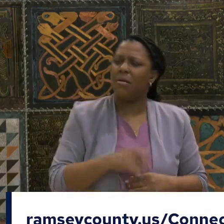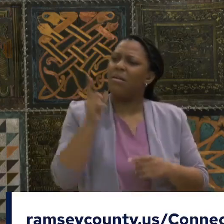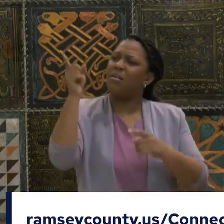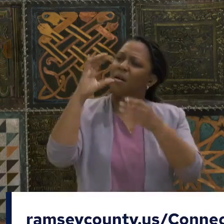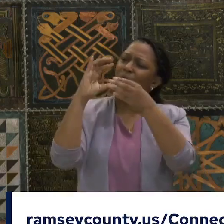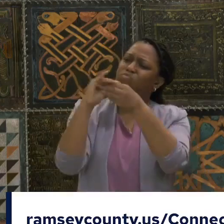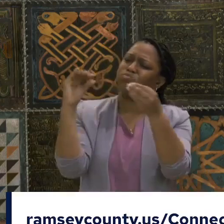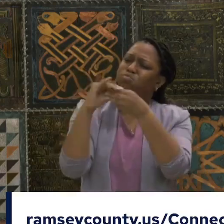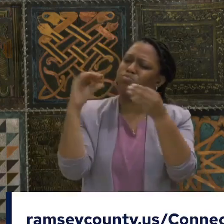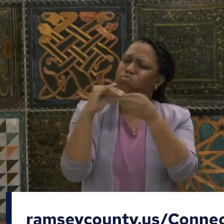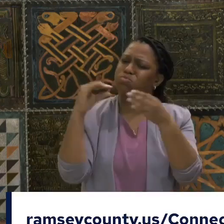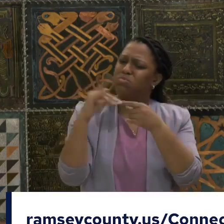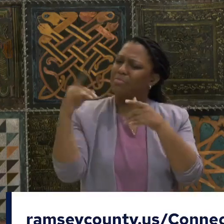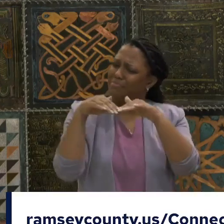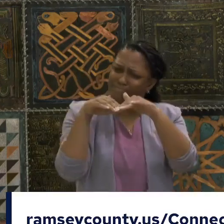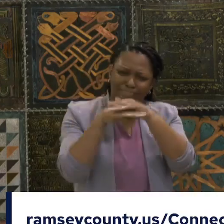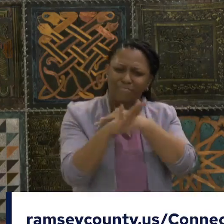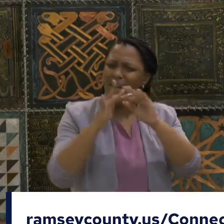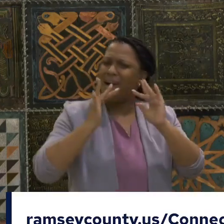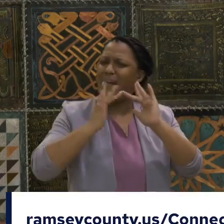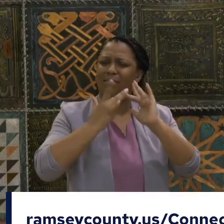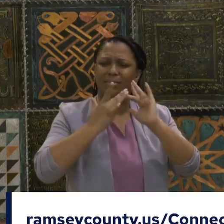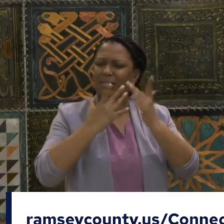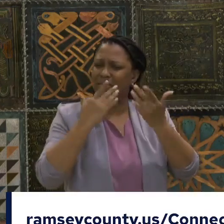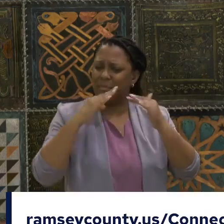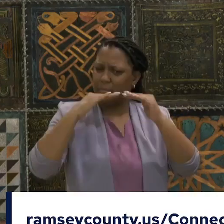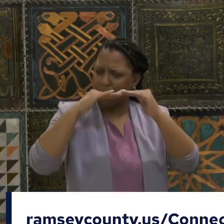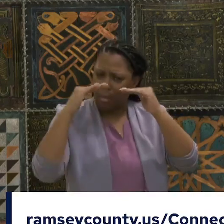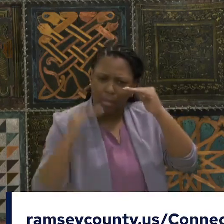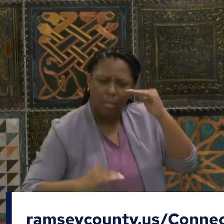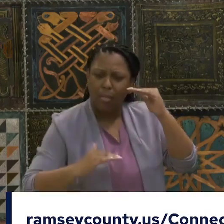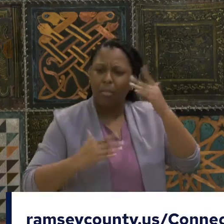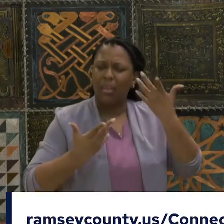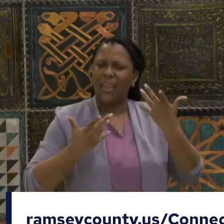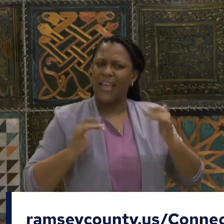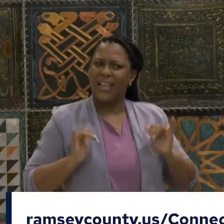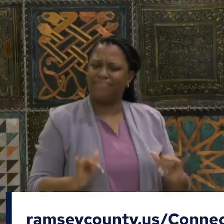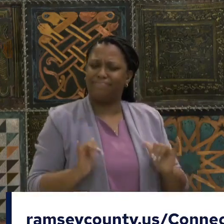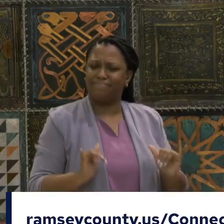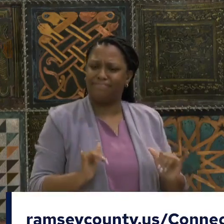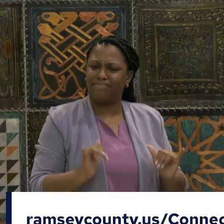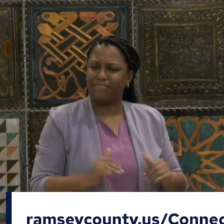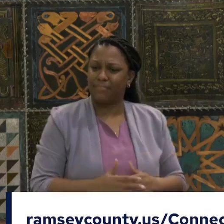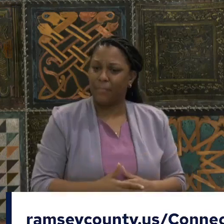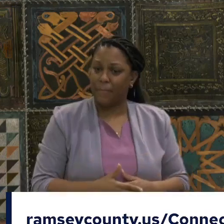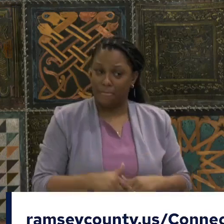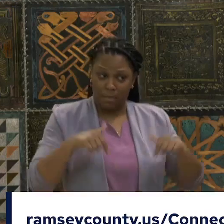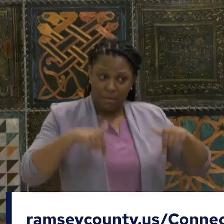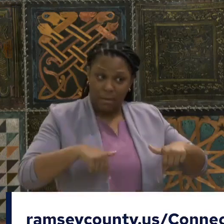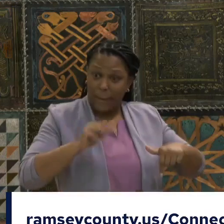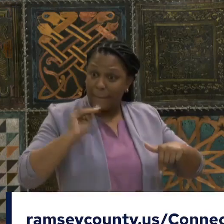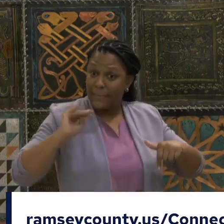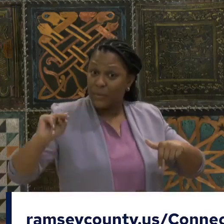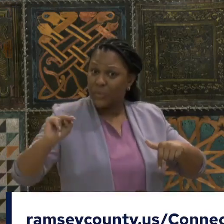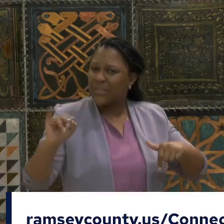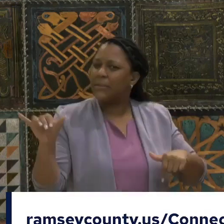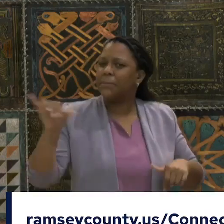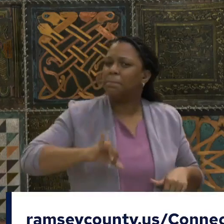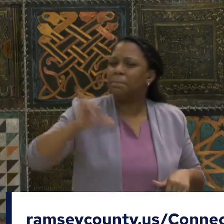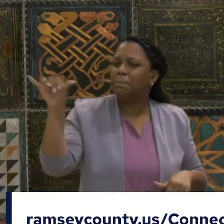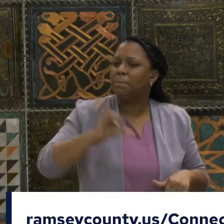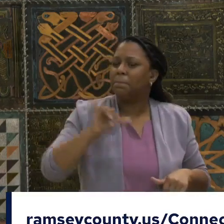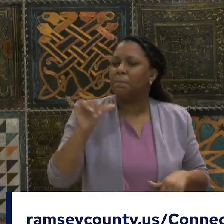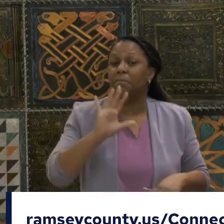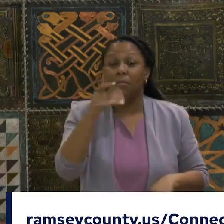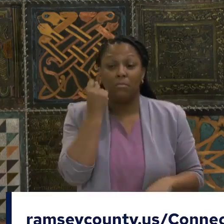at our state's capital. And oftentimes they're talking about places. They're talking about